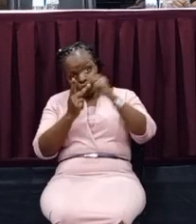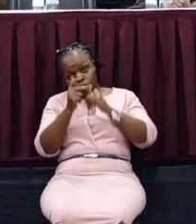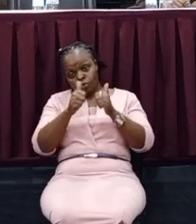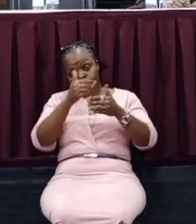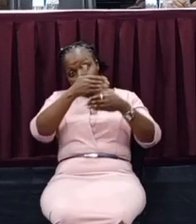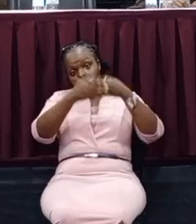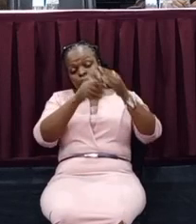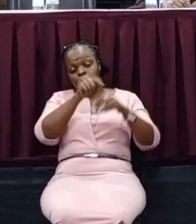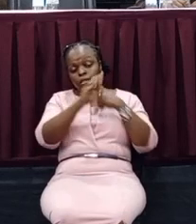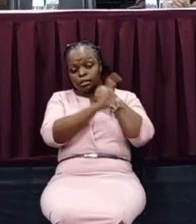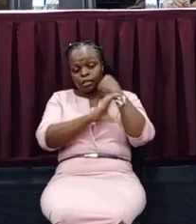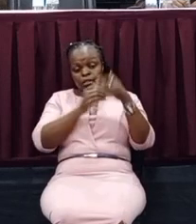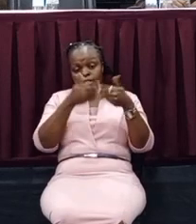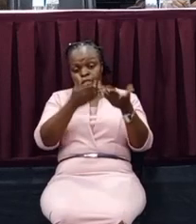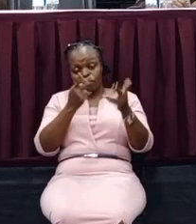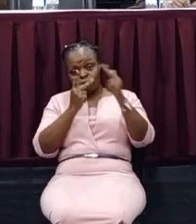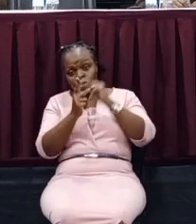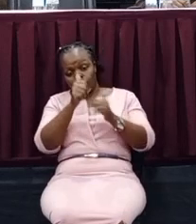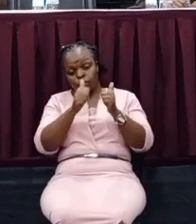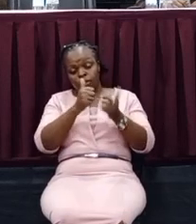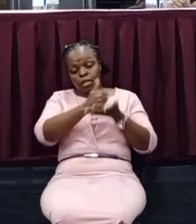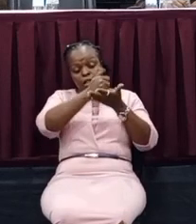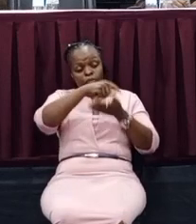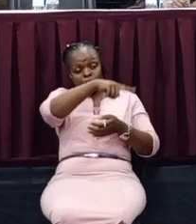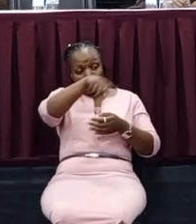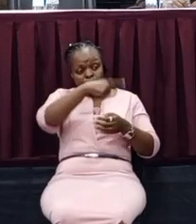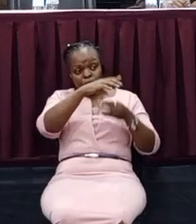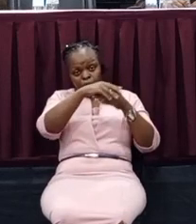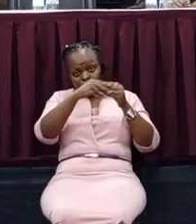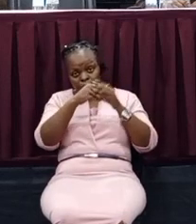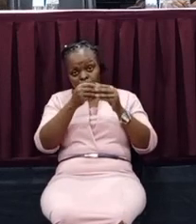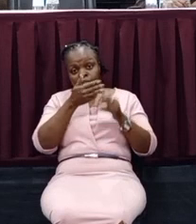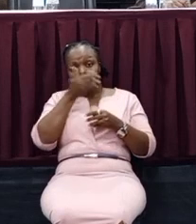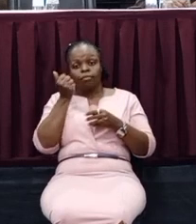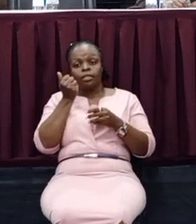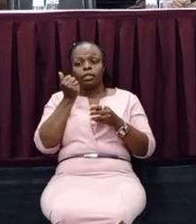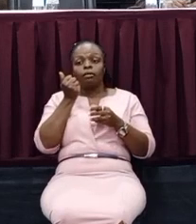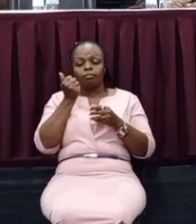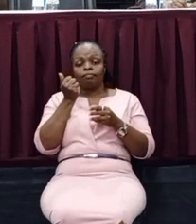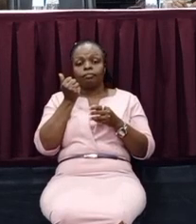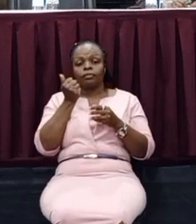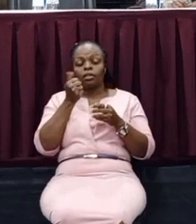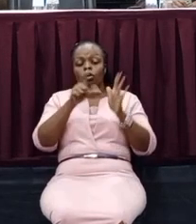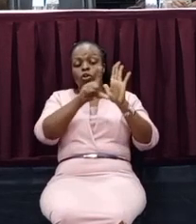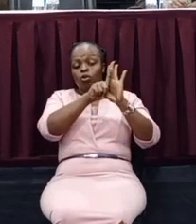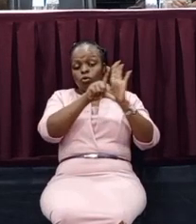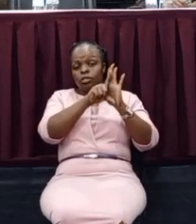country. Let's give views that help us to create better laws, to create an enabling